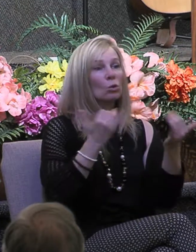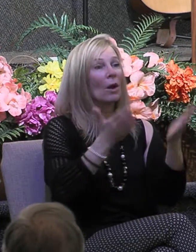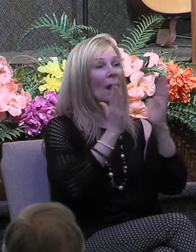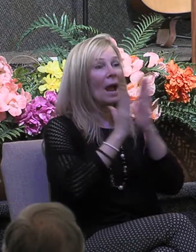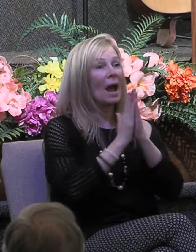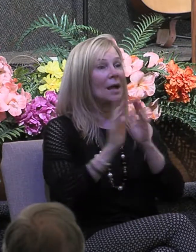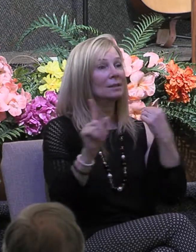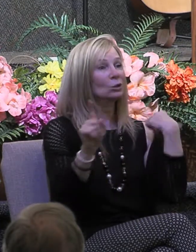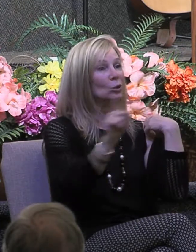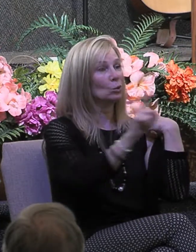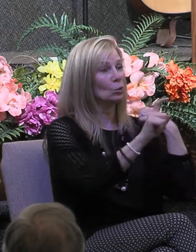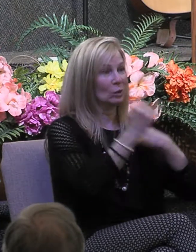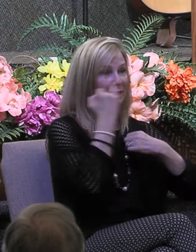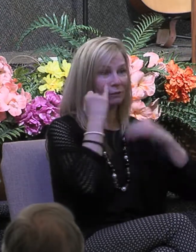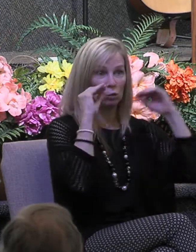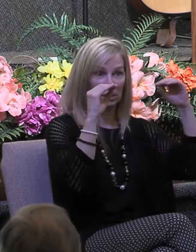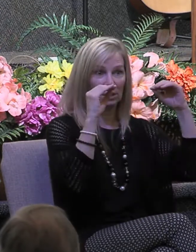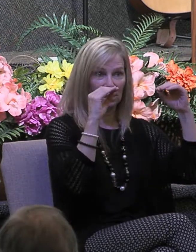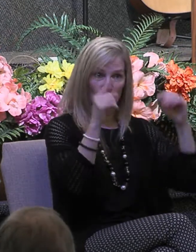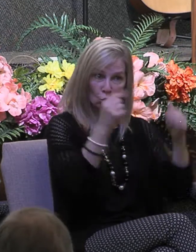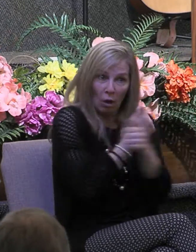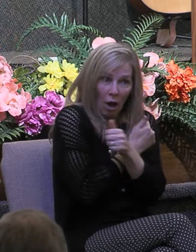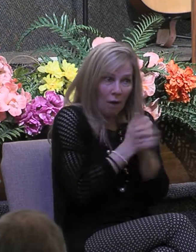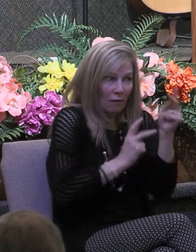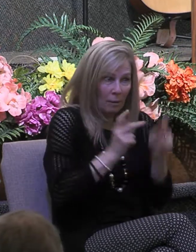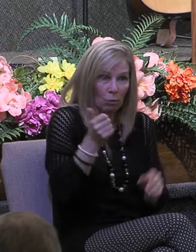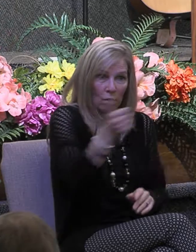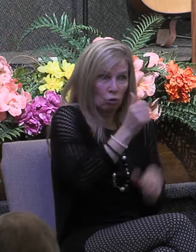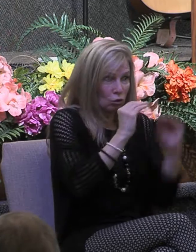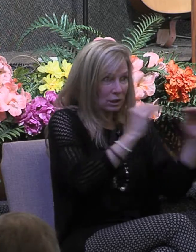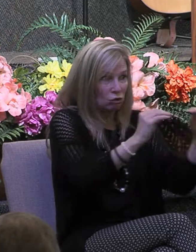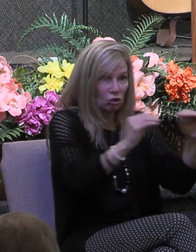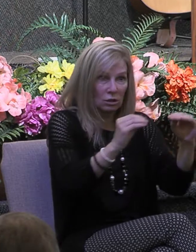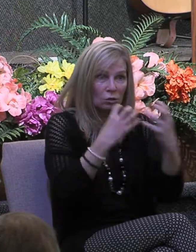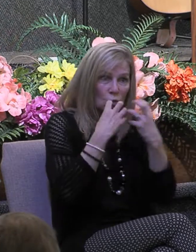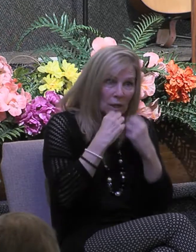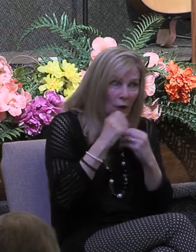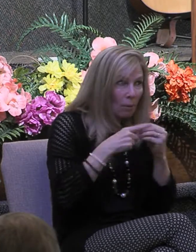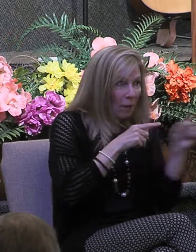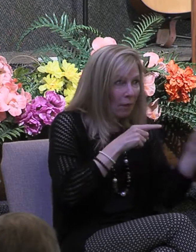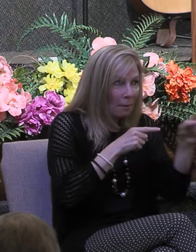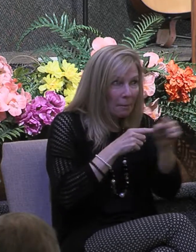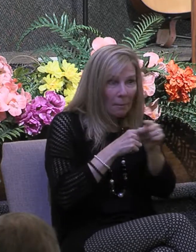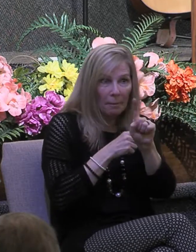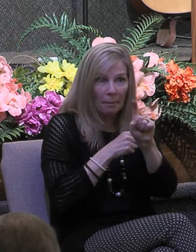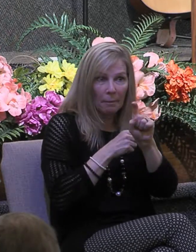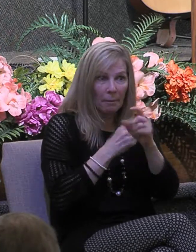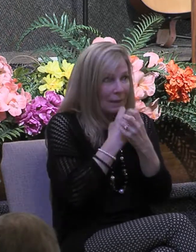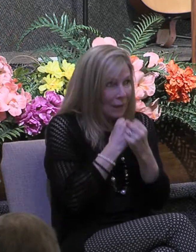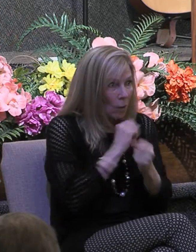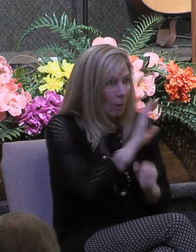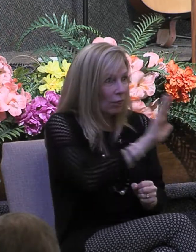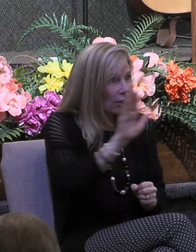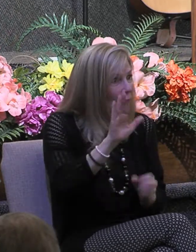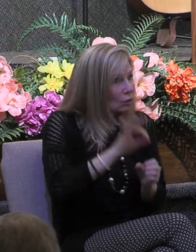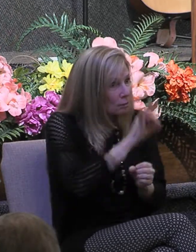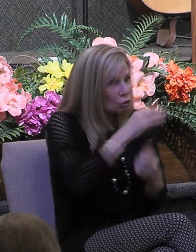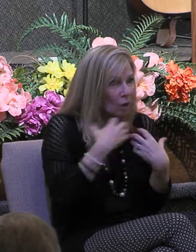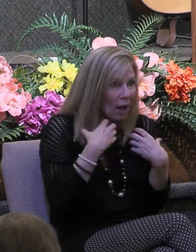at any level do you love those who you teach do you care about them do you care about their spiritual health do you pray for them